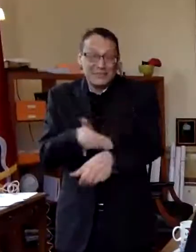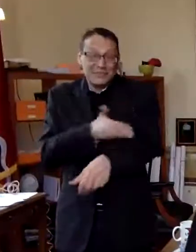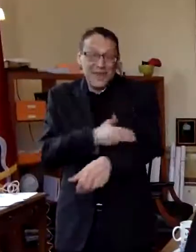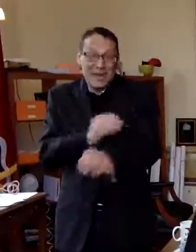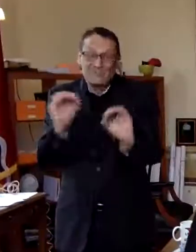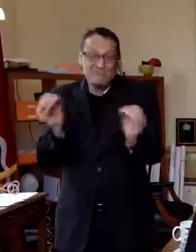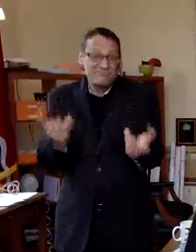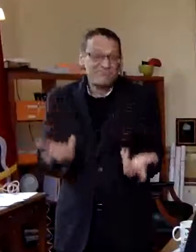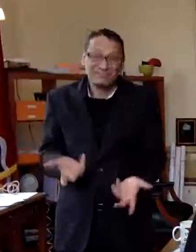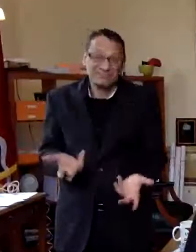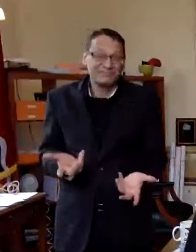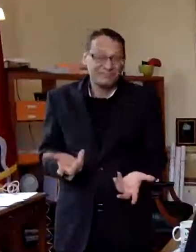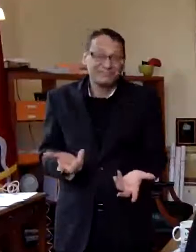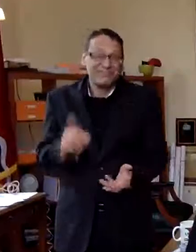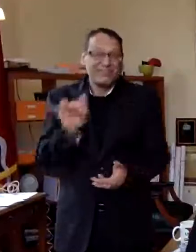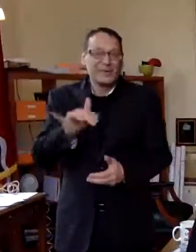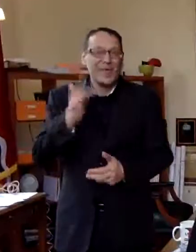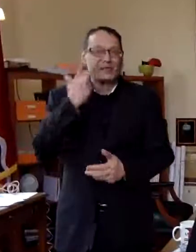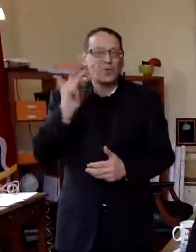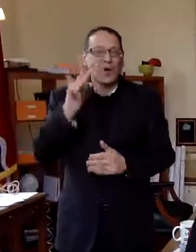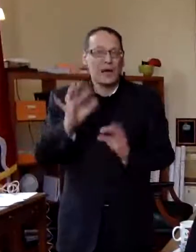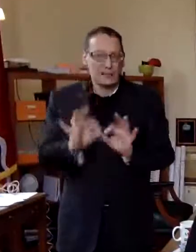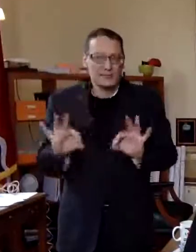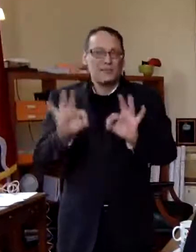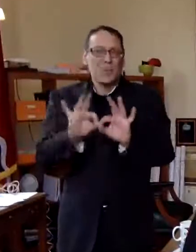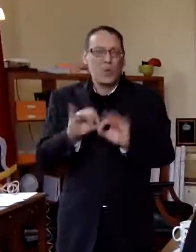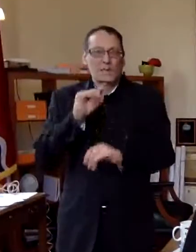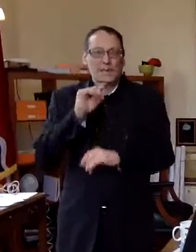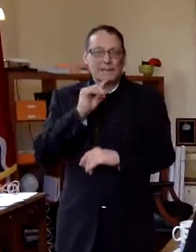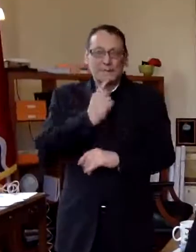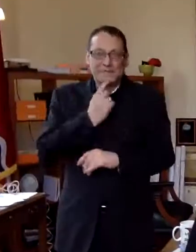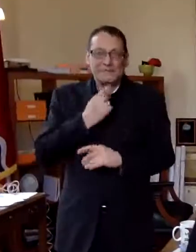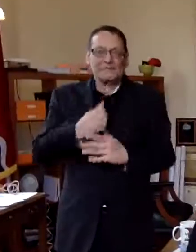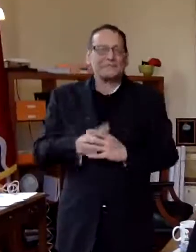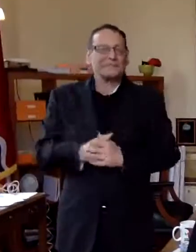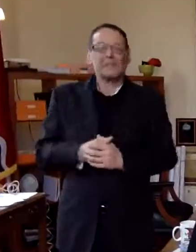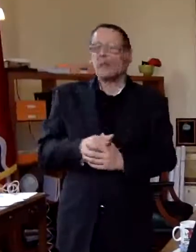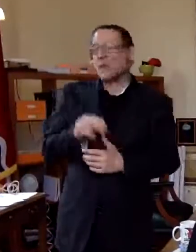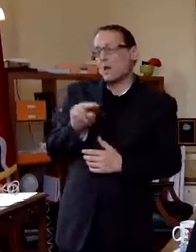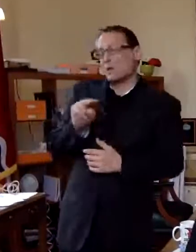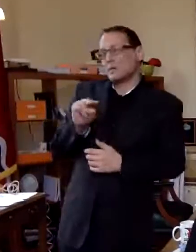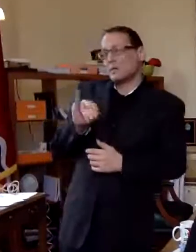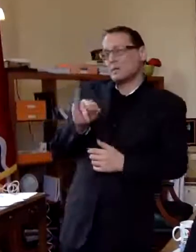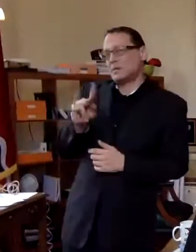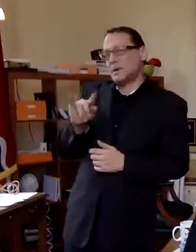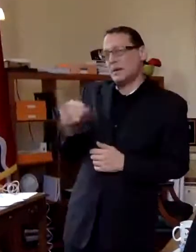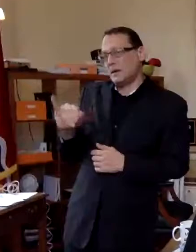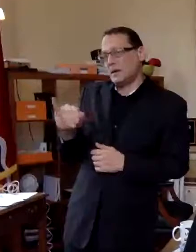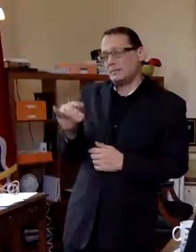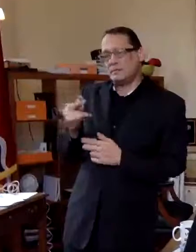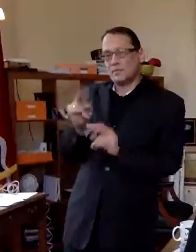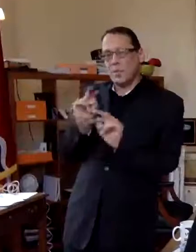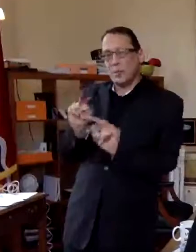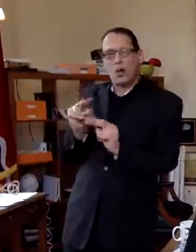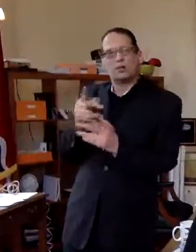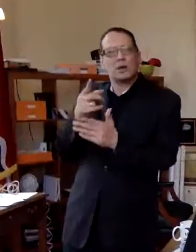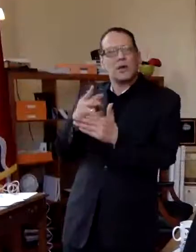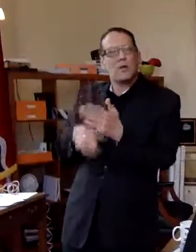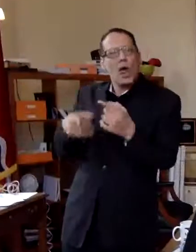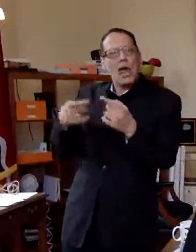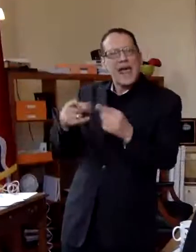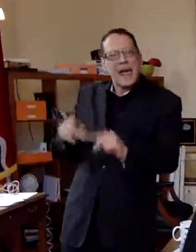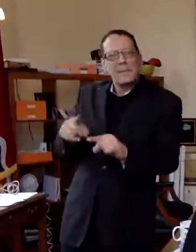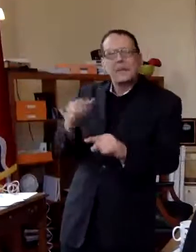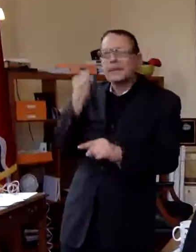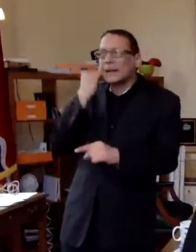so that's that's why this is such a serious situation nikki's watching what happens or what should maybe